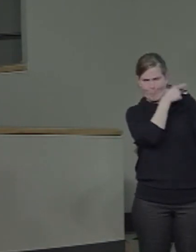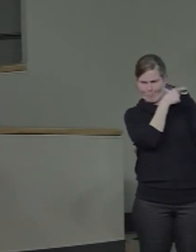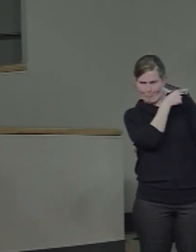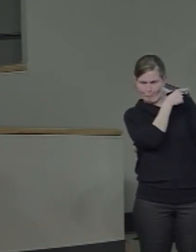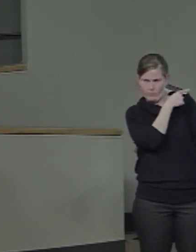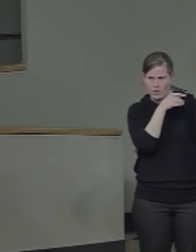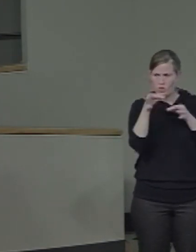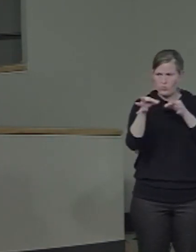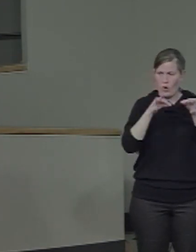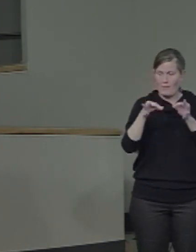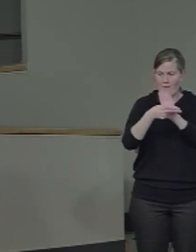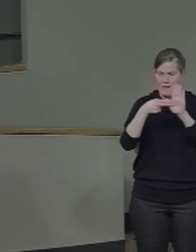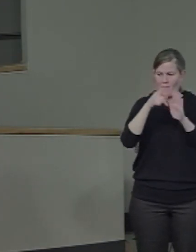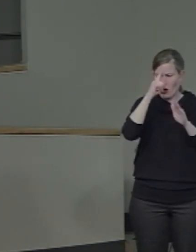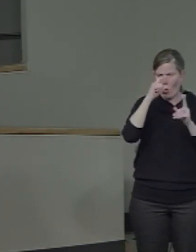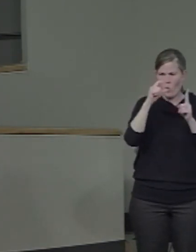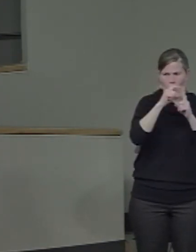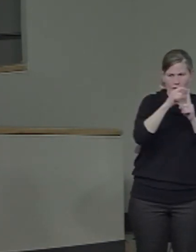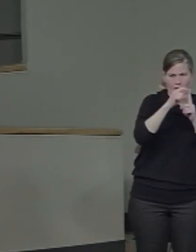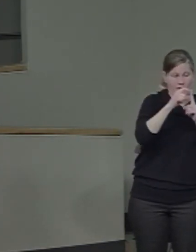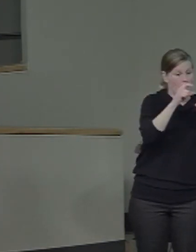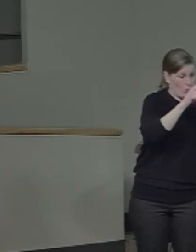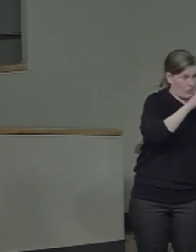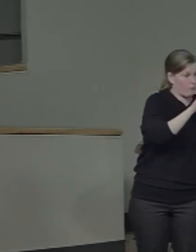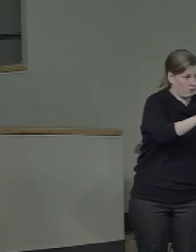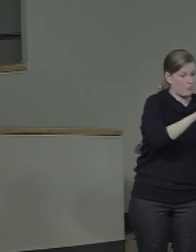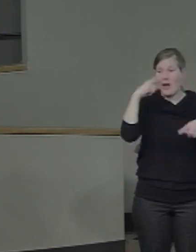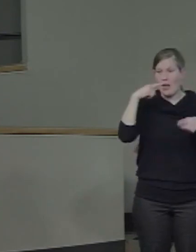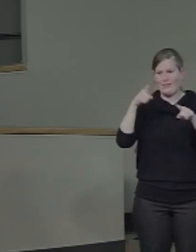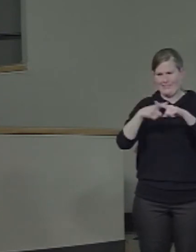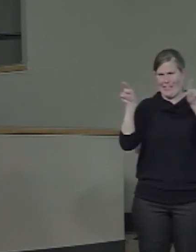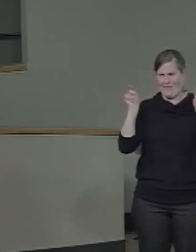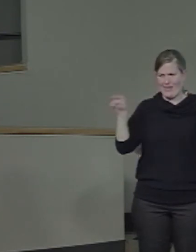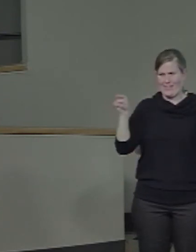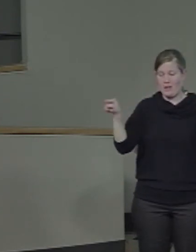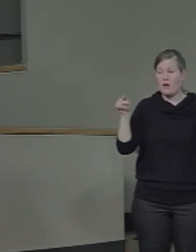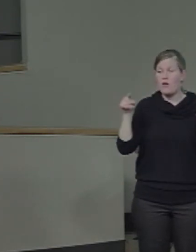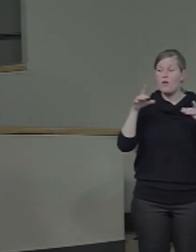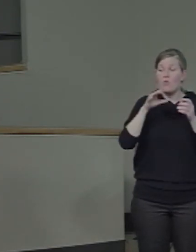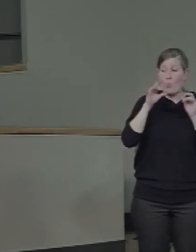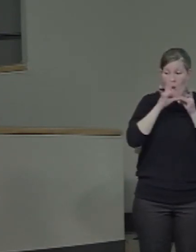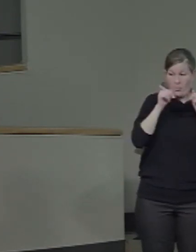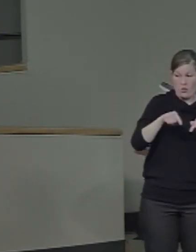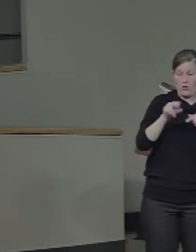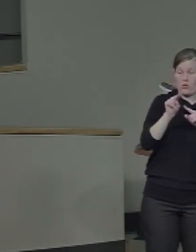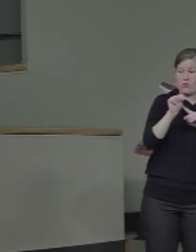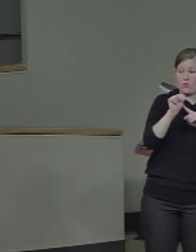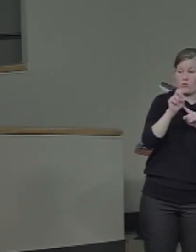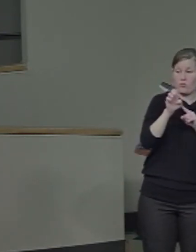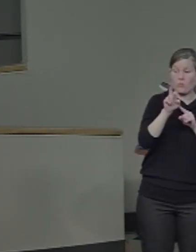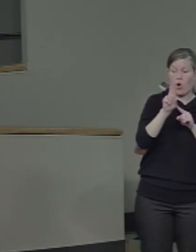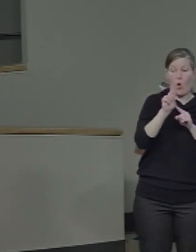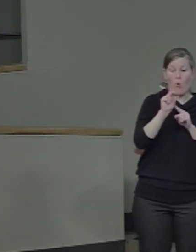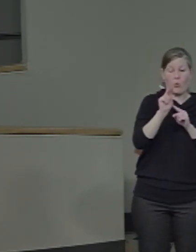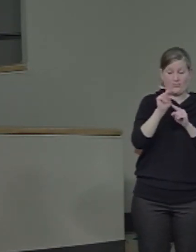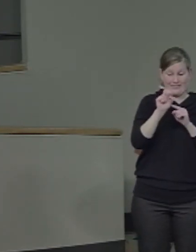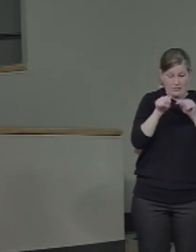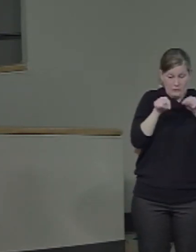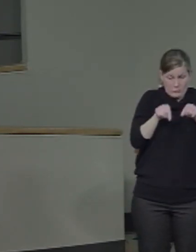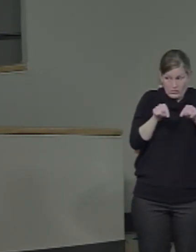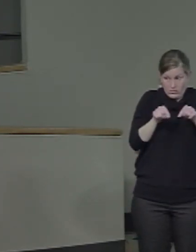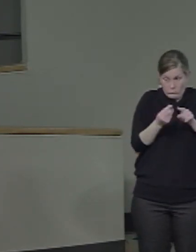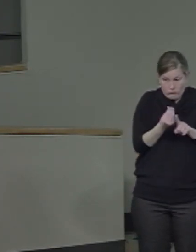neurons are representing, it's sort of hard to think about some feature that would be useful for both. And